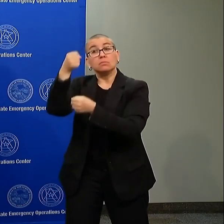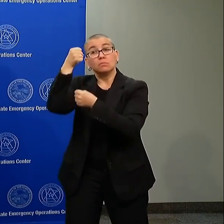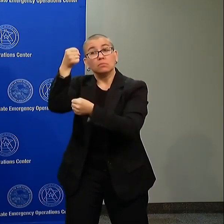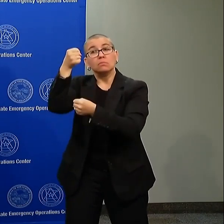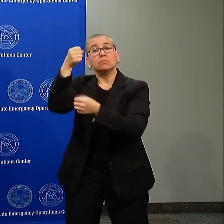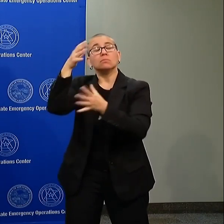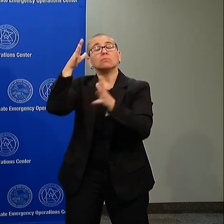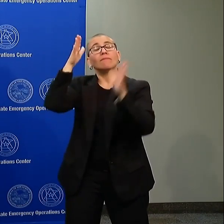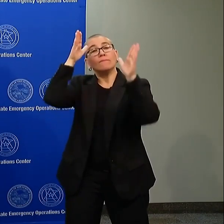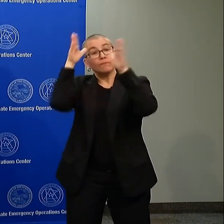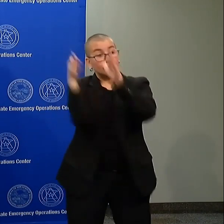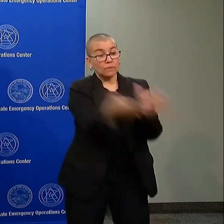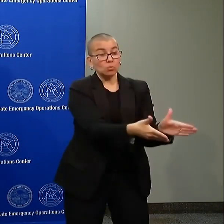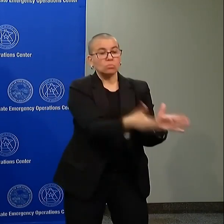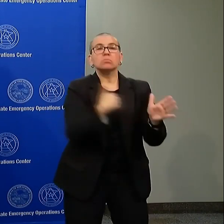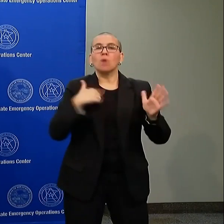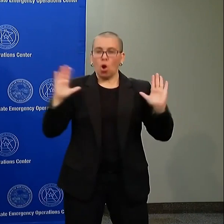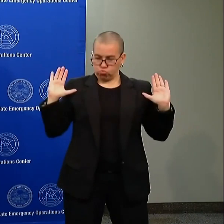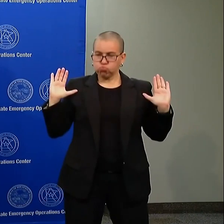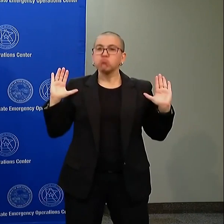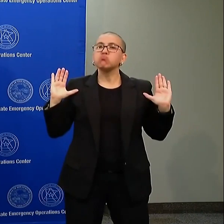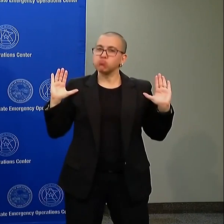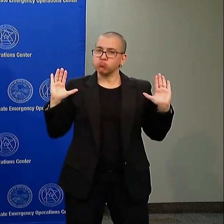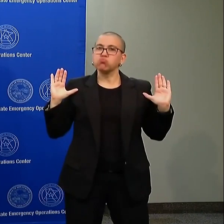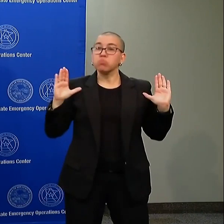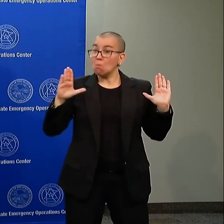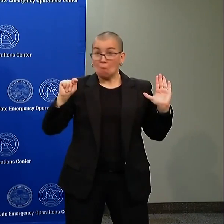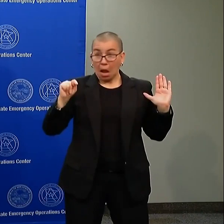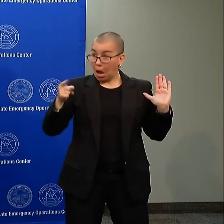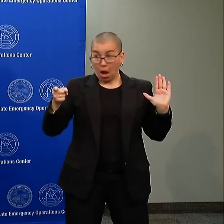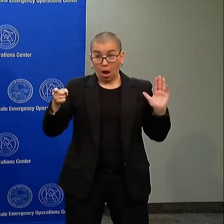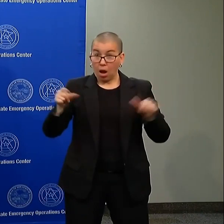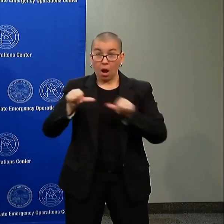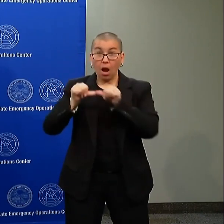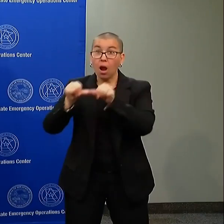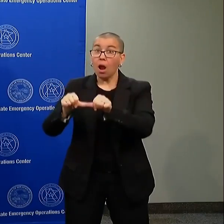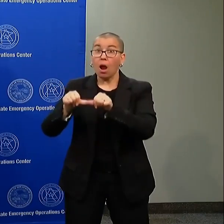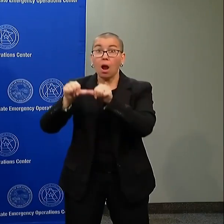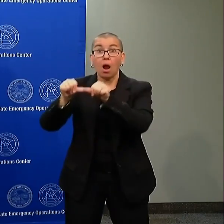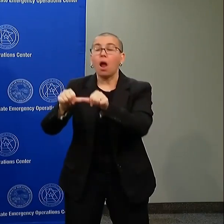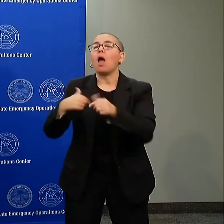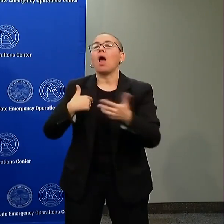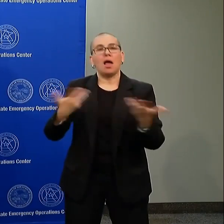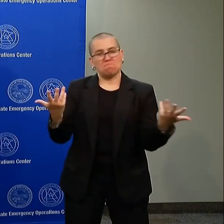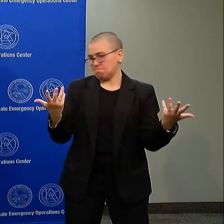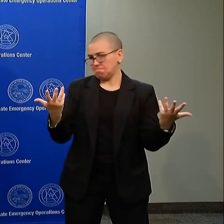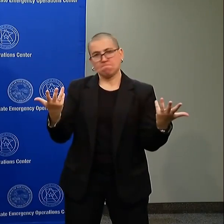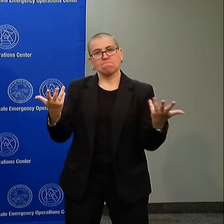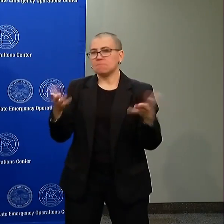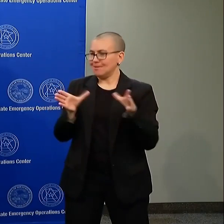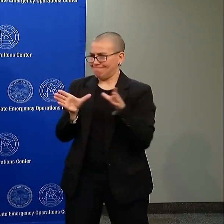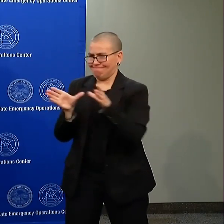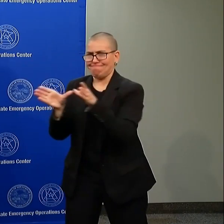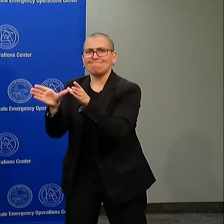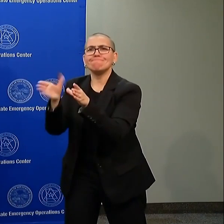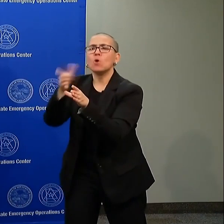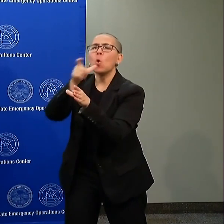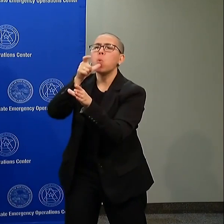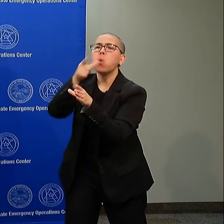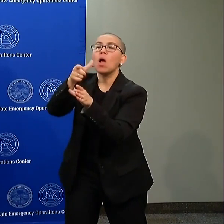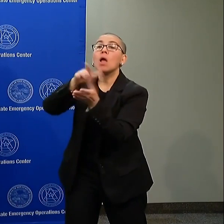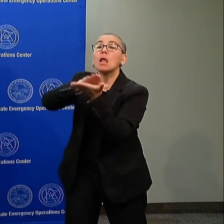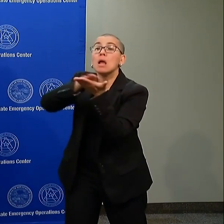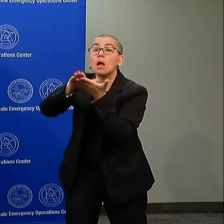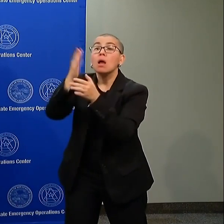fact trampling on those rights by making it too dangerous for good people to